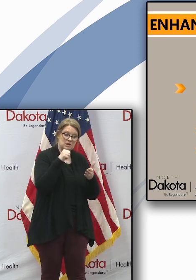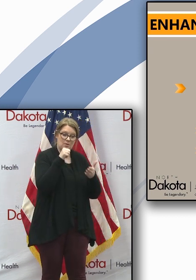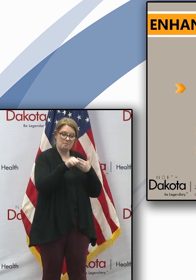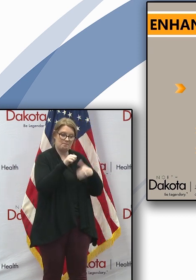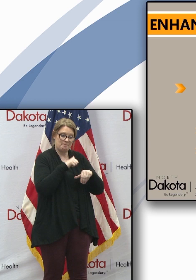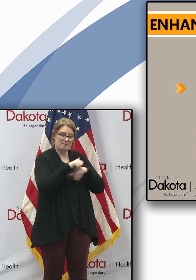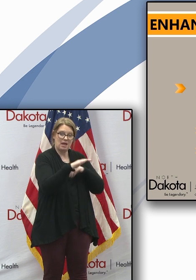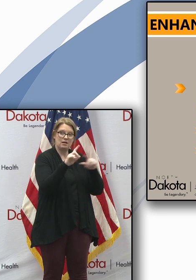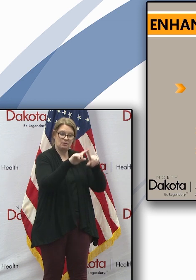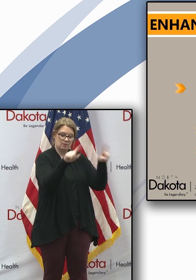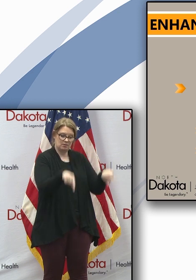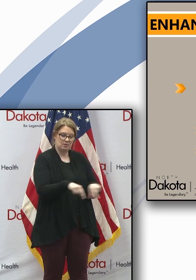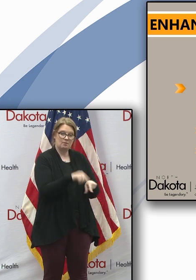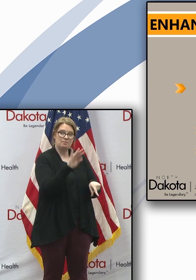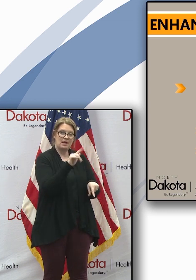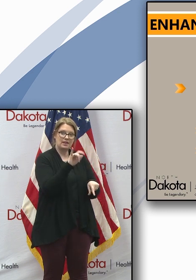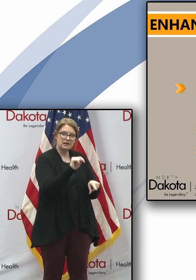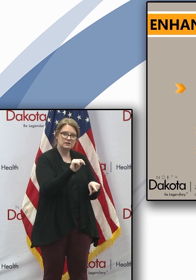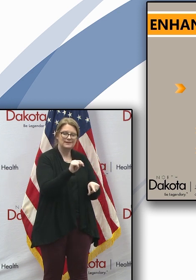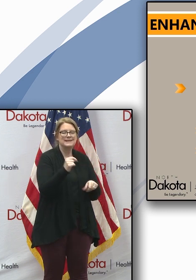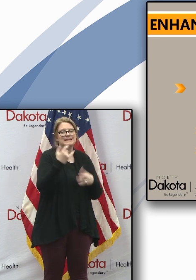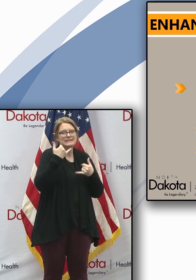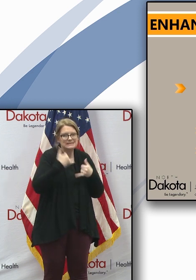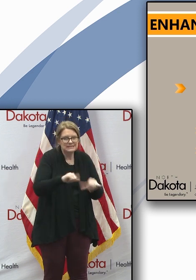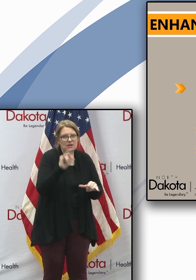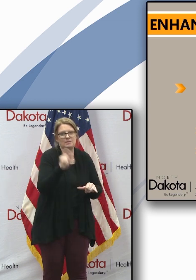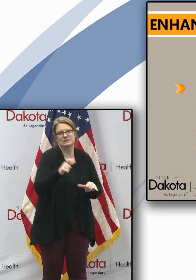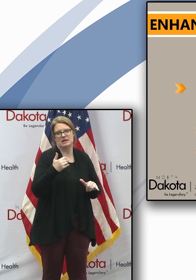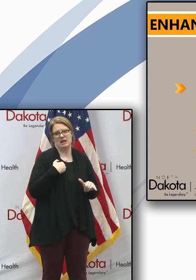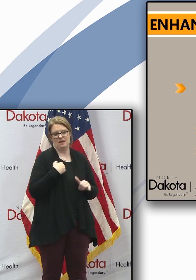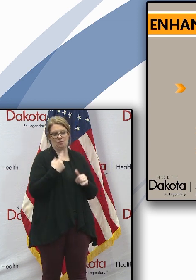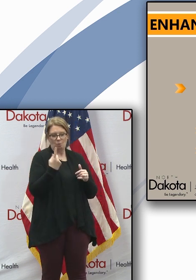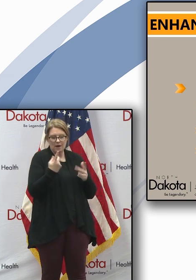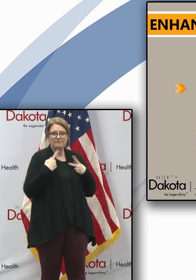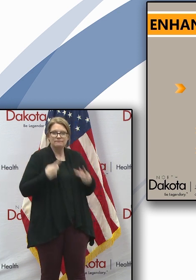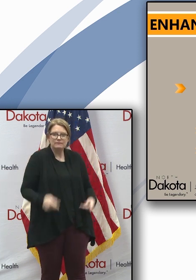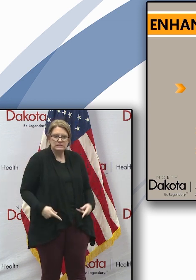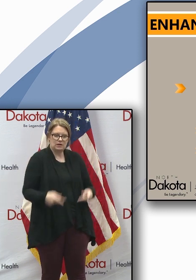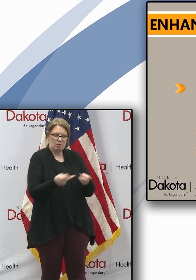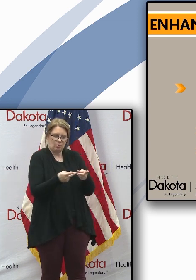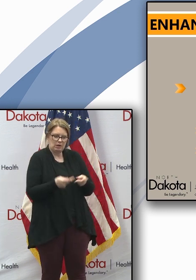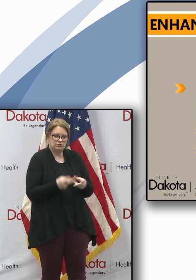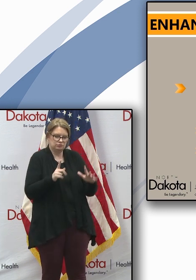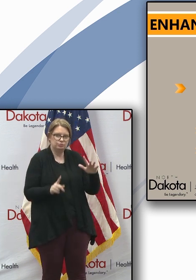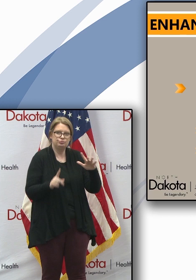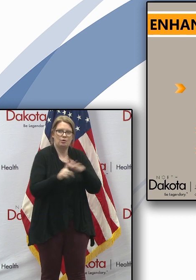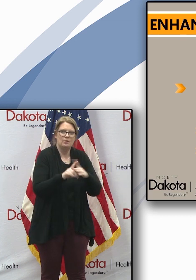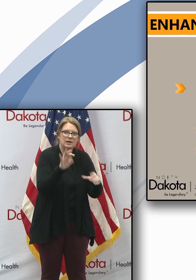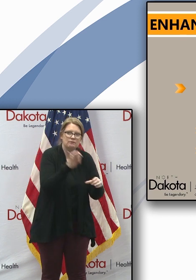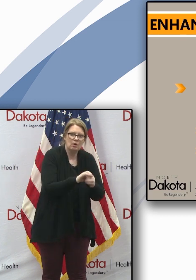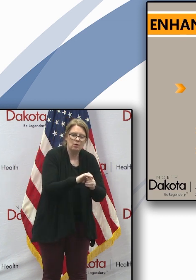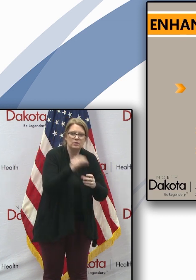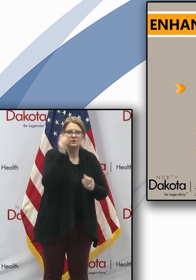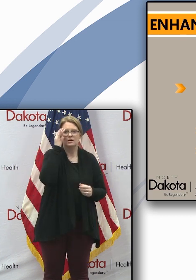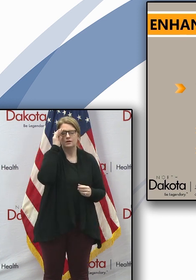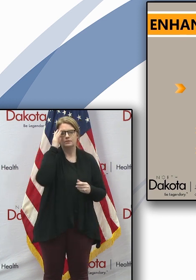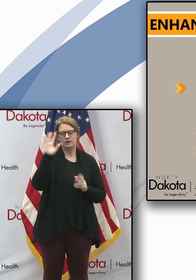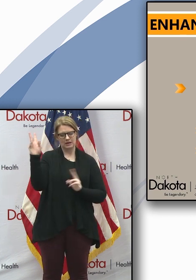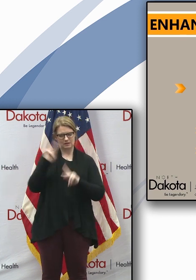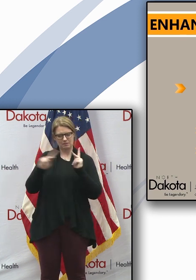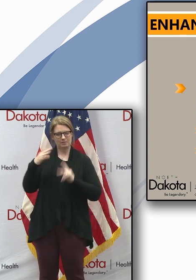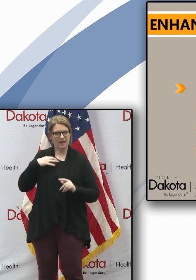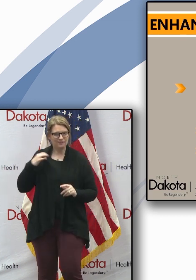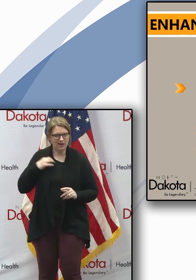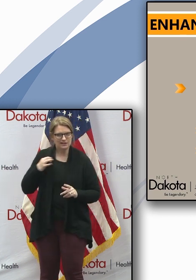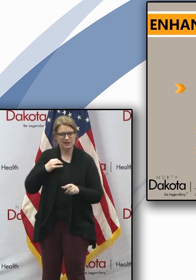to have that one physical location. And we also know that in many parts of the state, the people that volunteer and serve